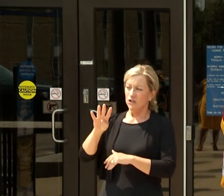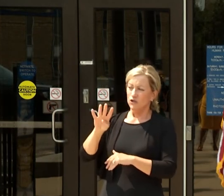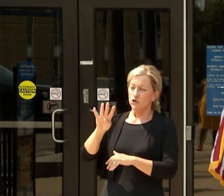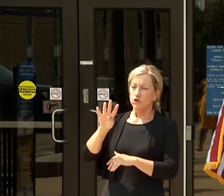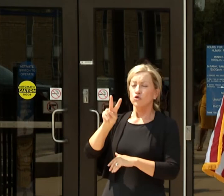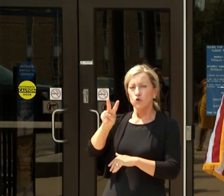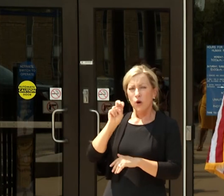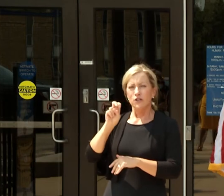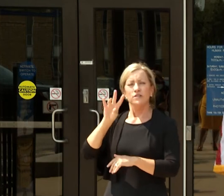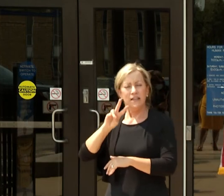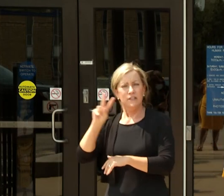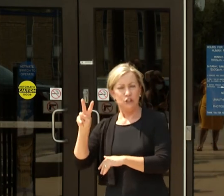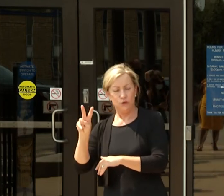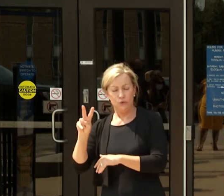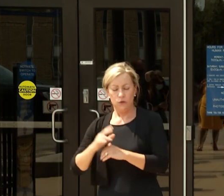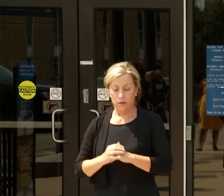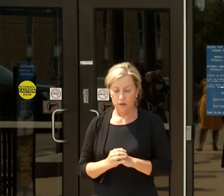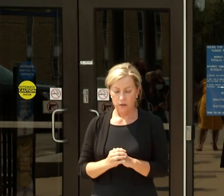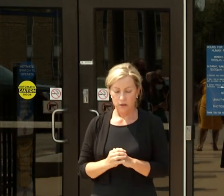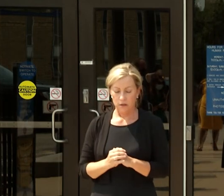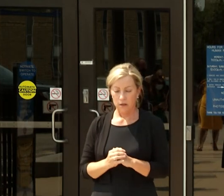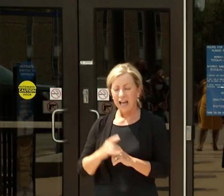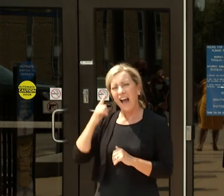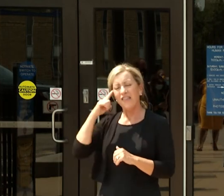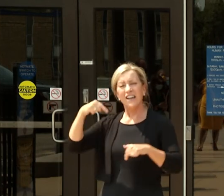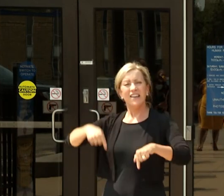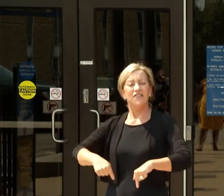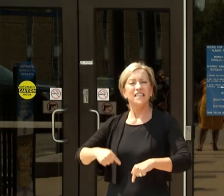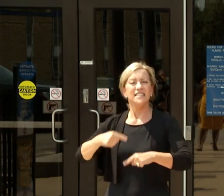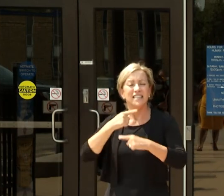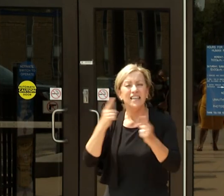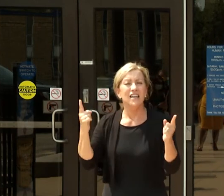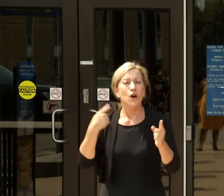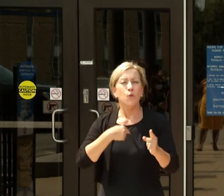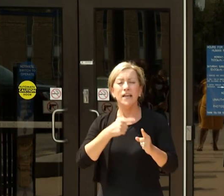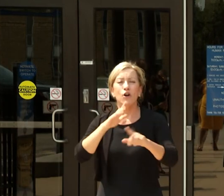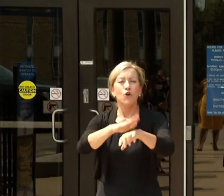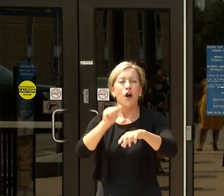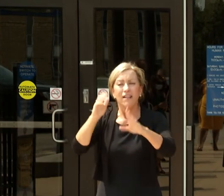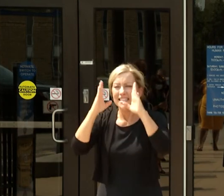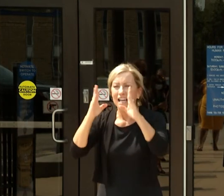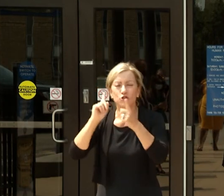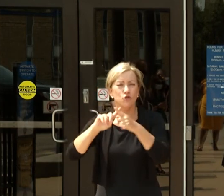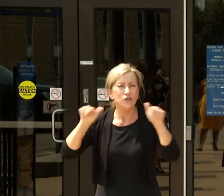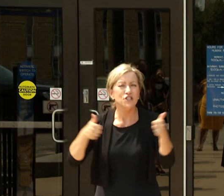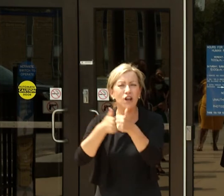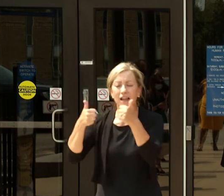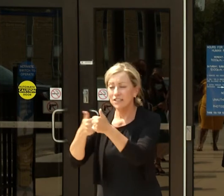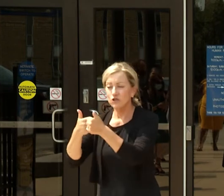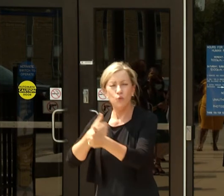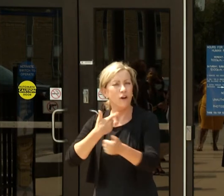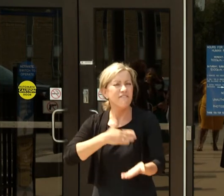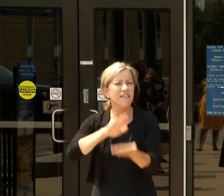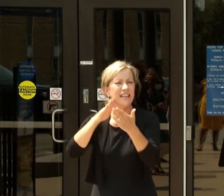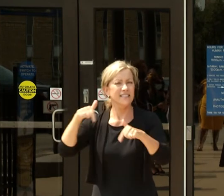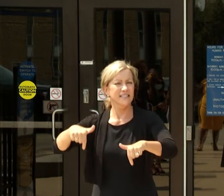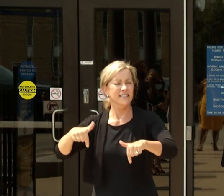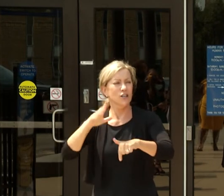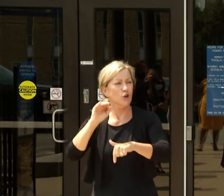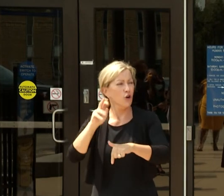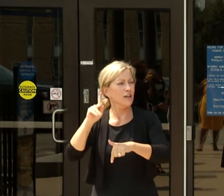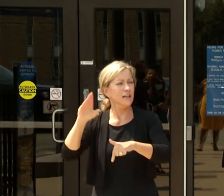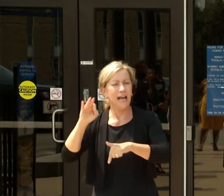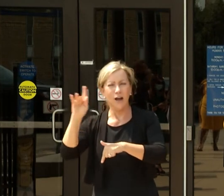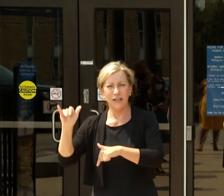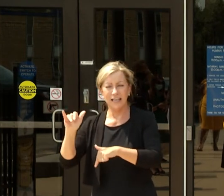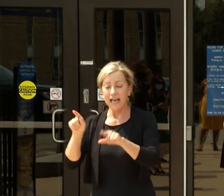I think the point of the press conference is to call attention to the challenges we're facing in our county, and as Dr. Runcomar has